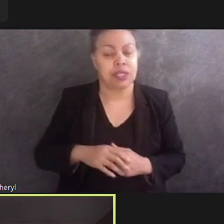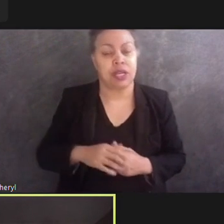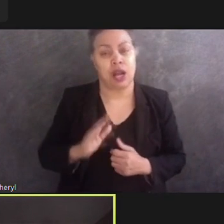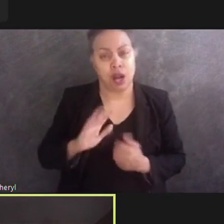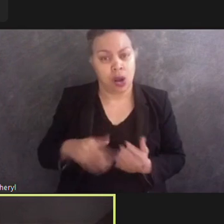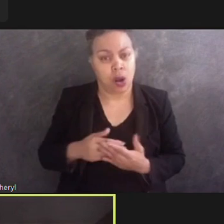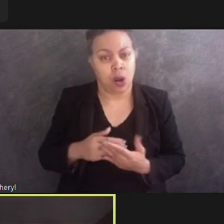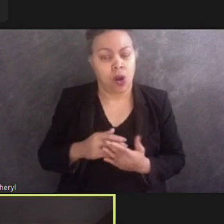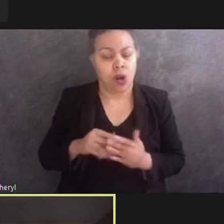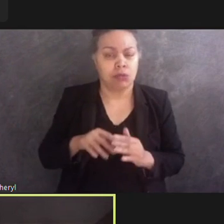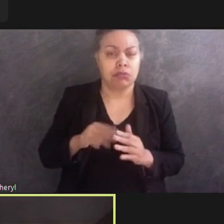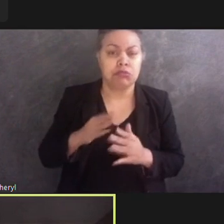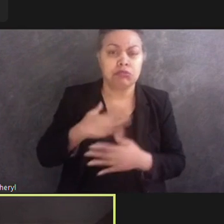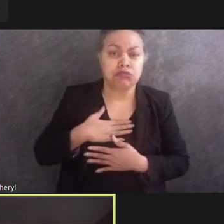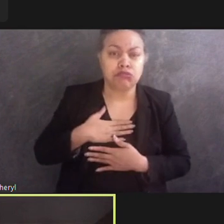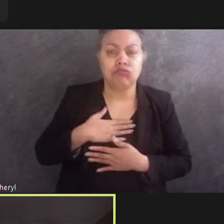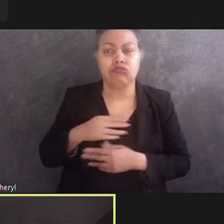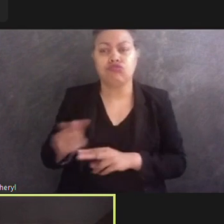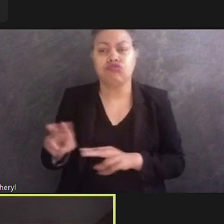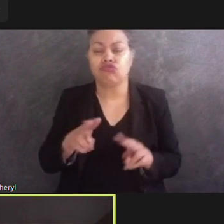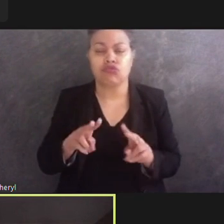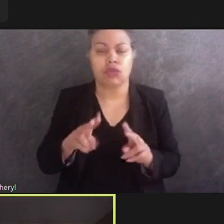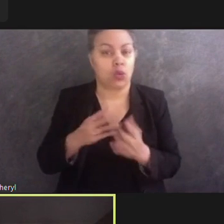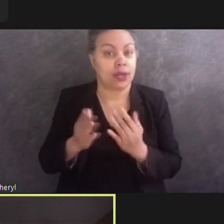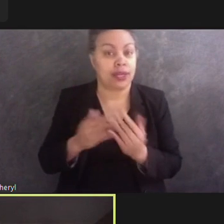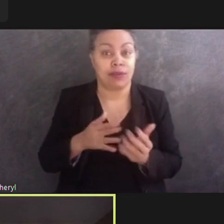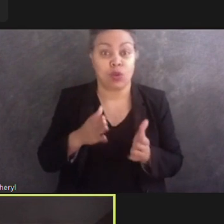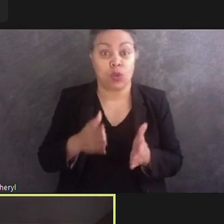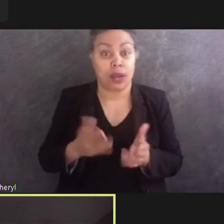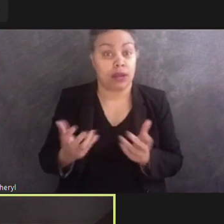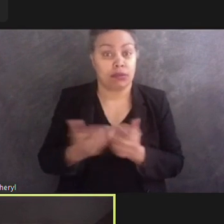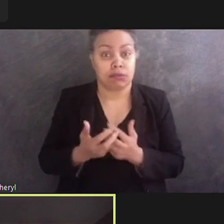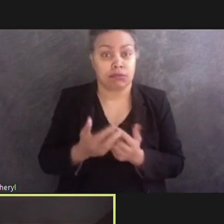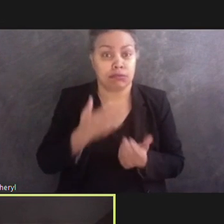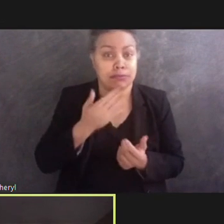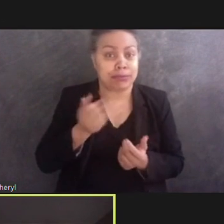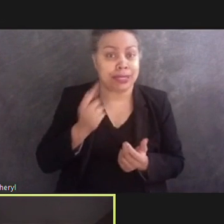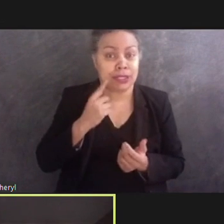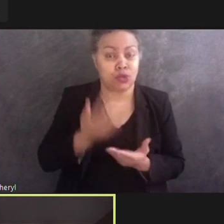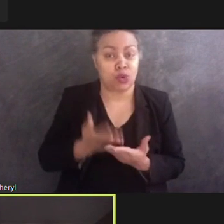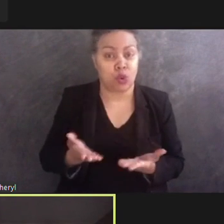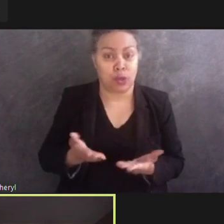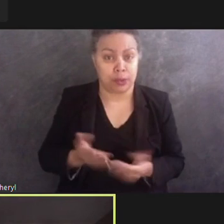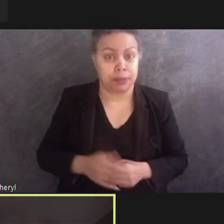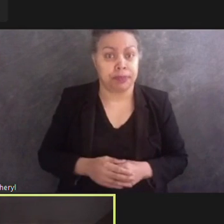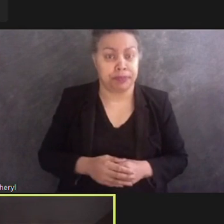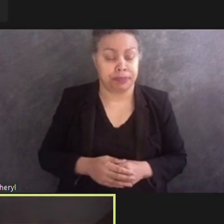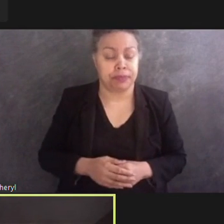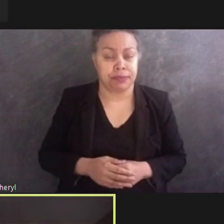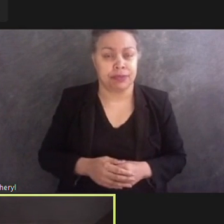in the way that works best for them. So that's our fundamental